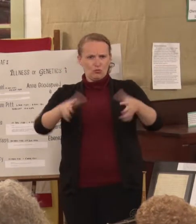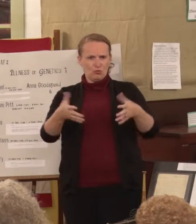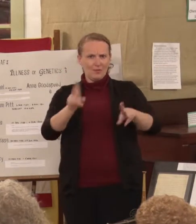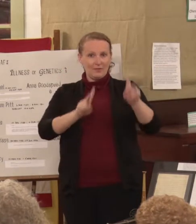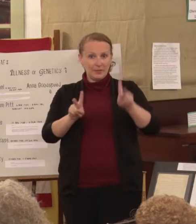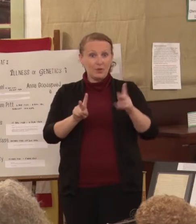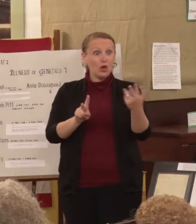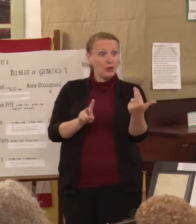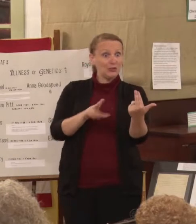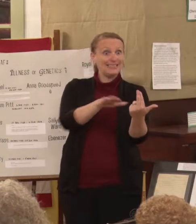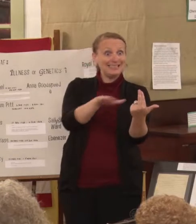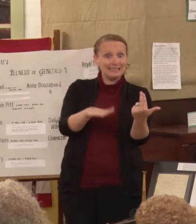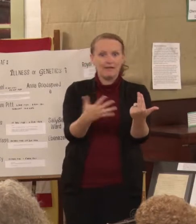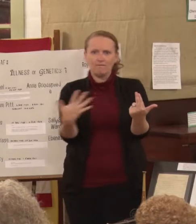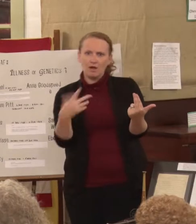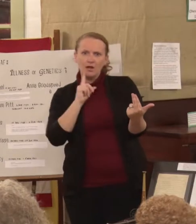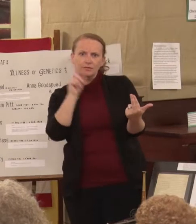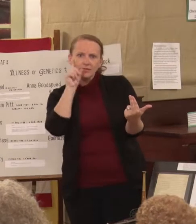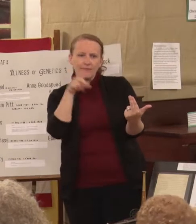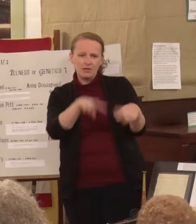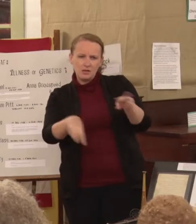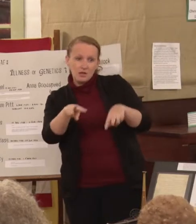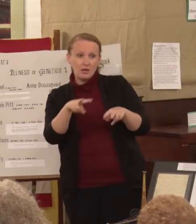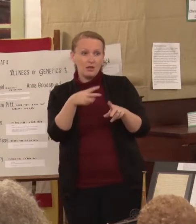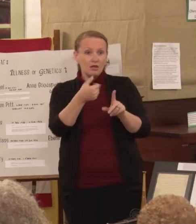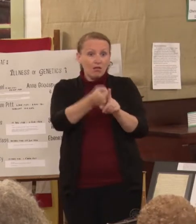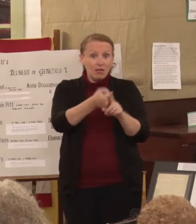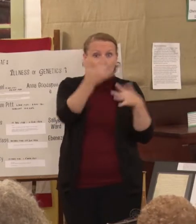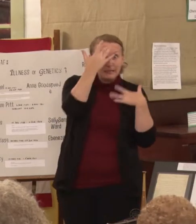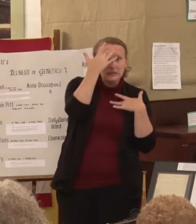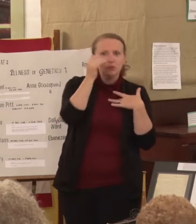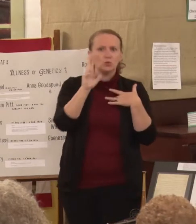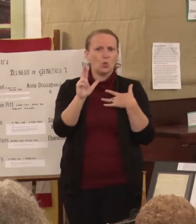deafness, what's going on here? We learned that Samuel was illness.